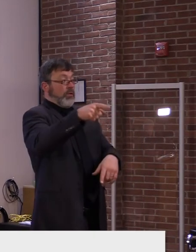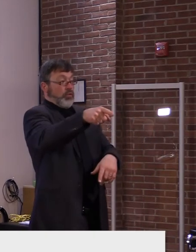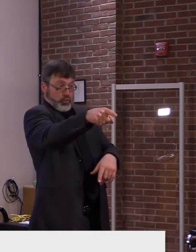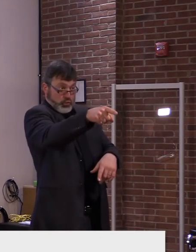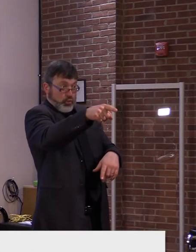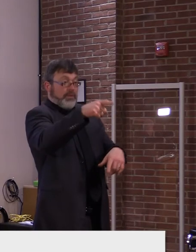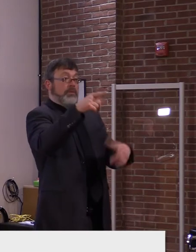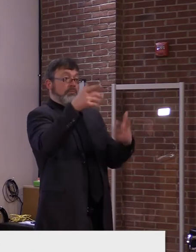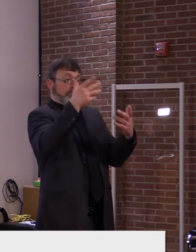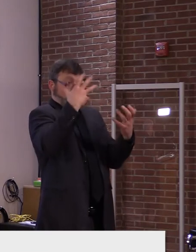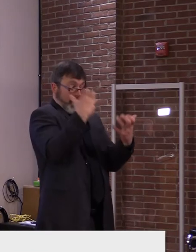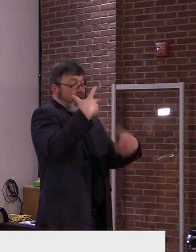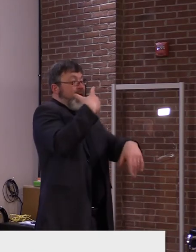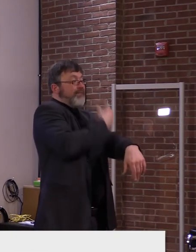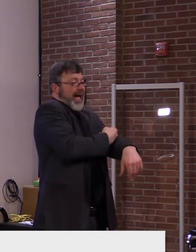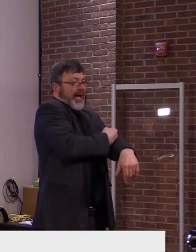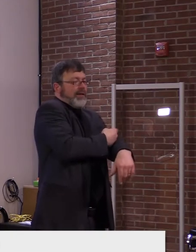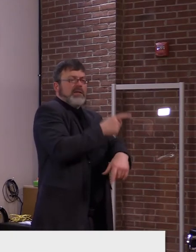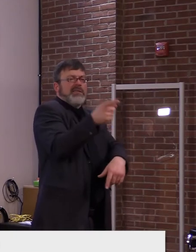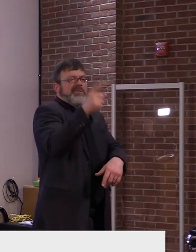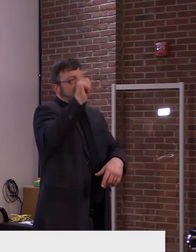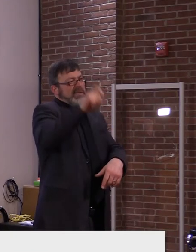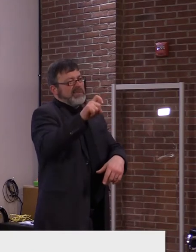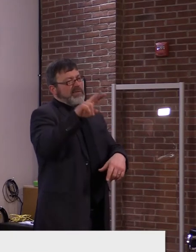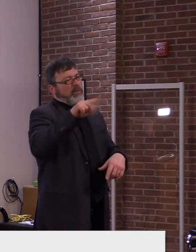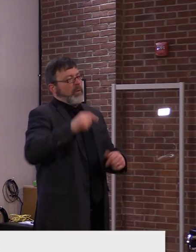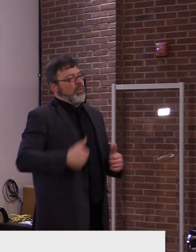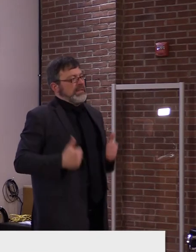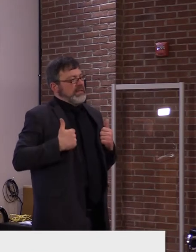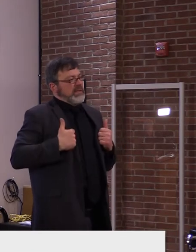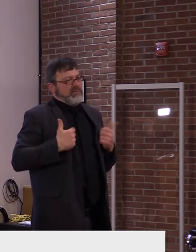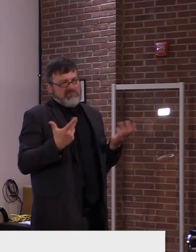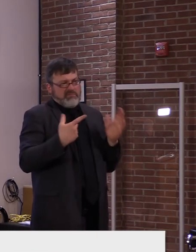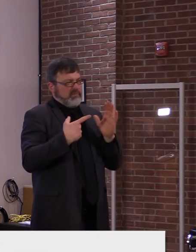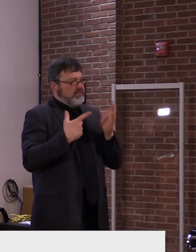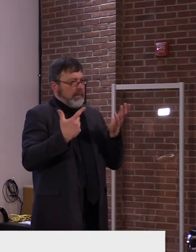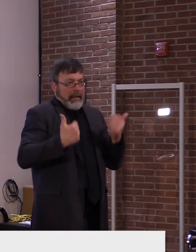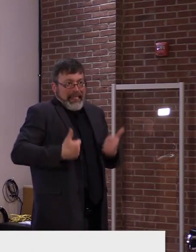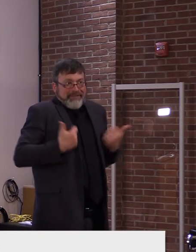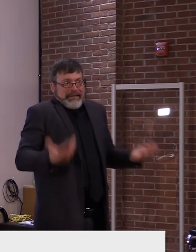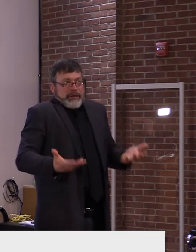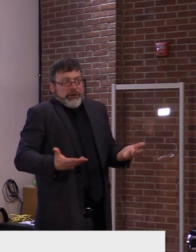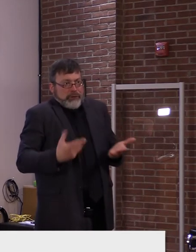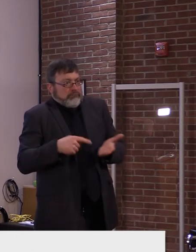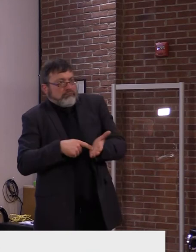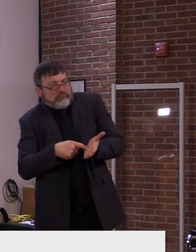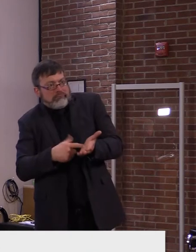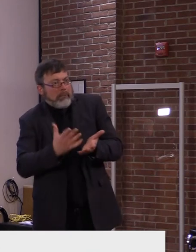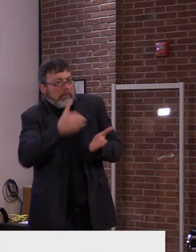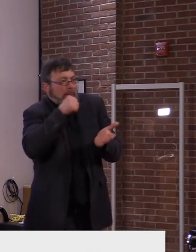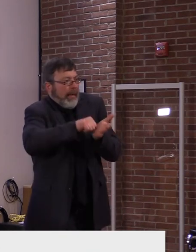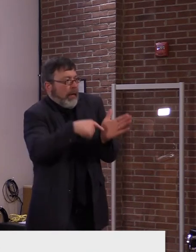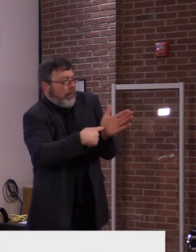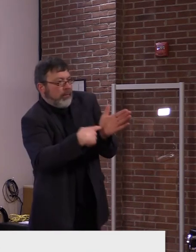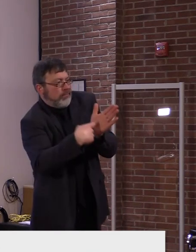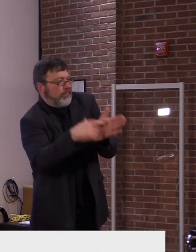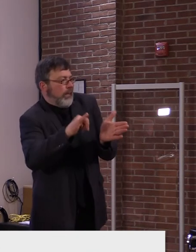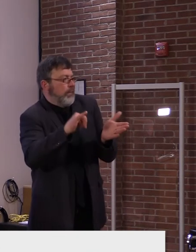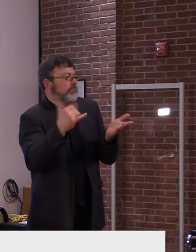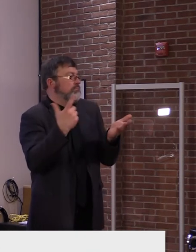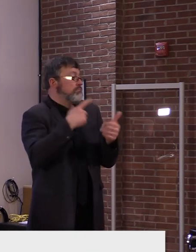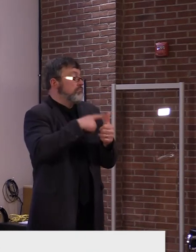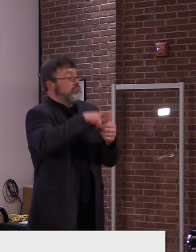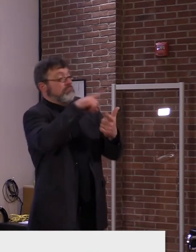criteria that we have. In both of those instances, you have to self-attest. Do we, um, we're hoping that